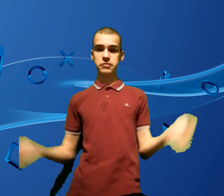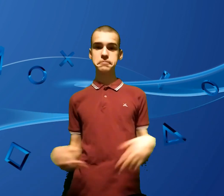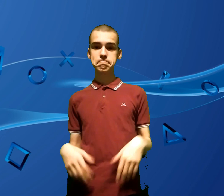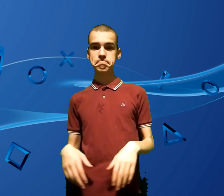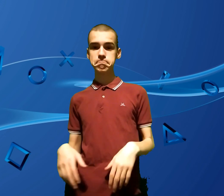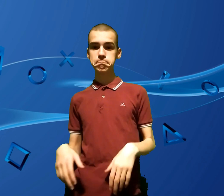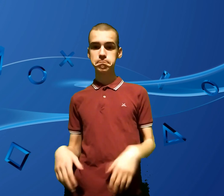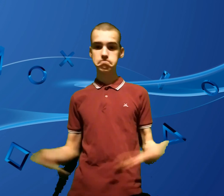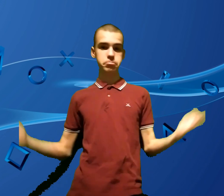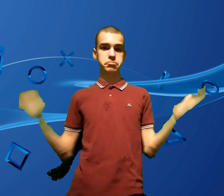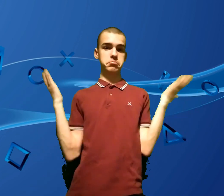the end.